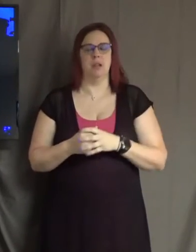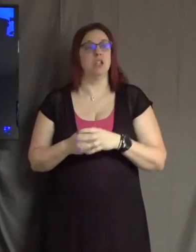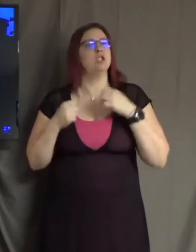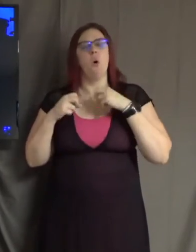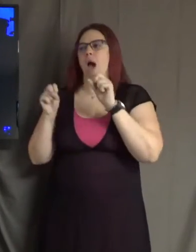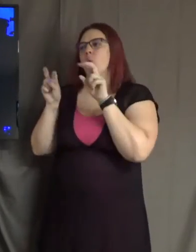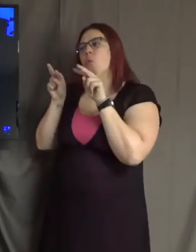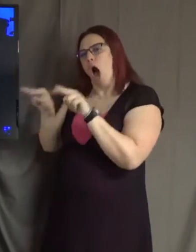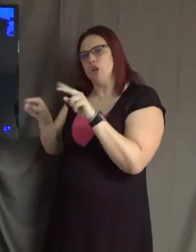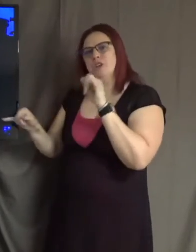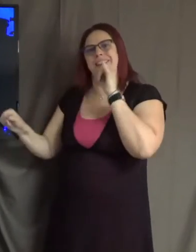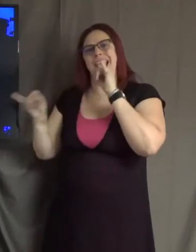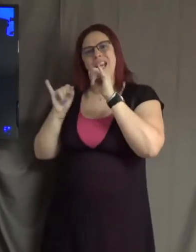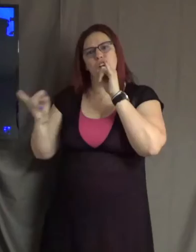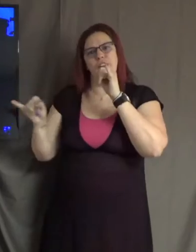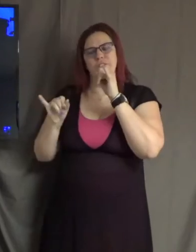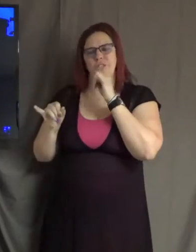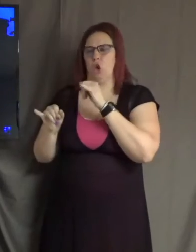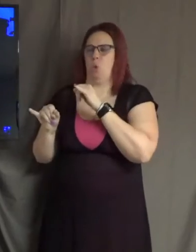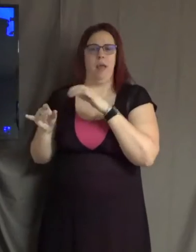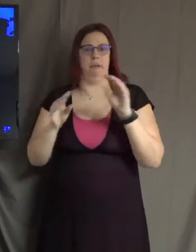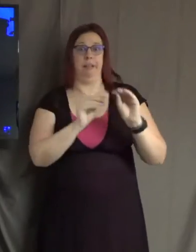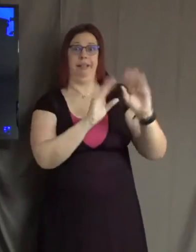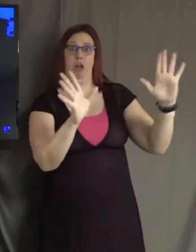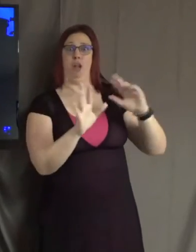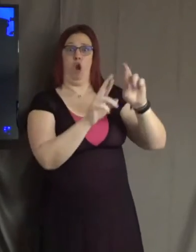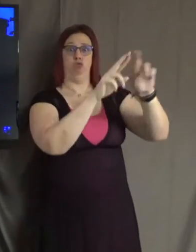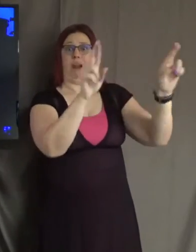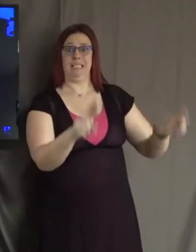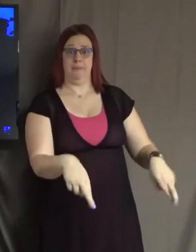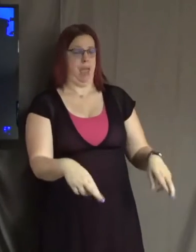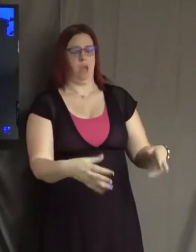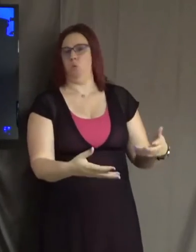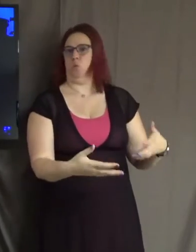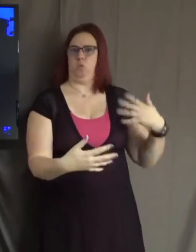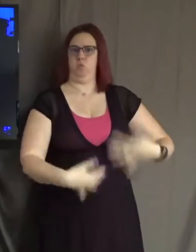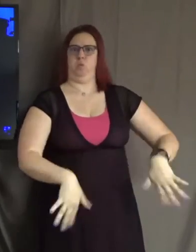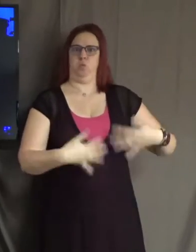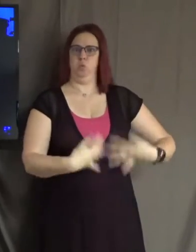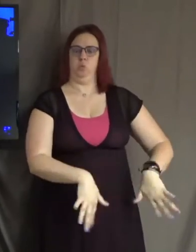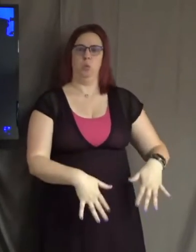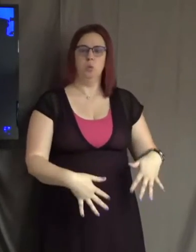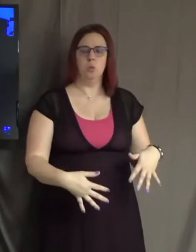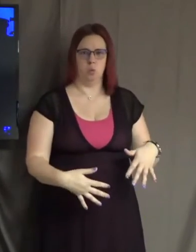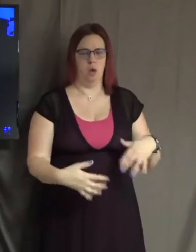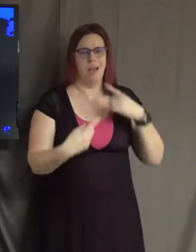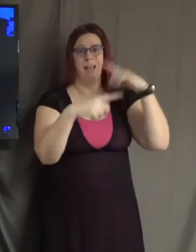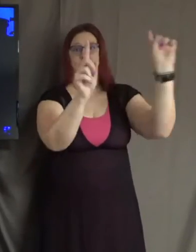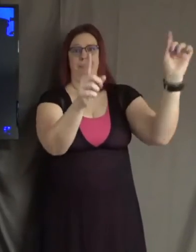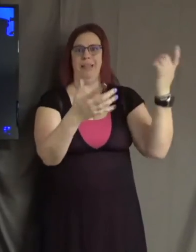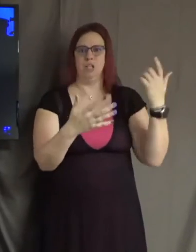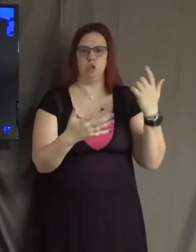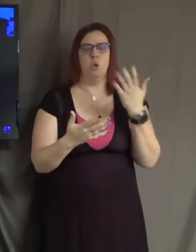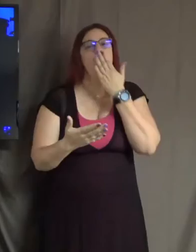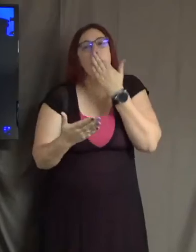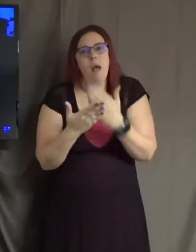Clearly, if you look at her resume, extremely accomplished. Extremely accomplished. Well deserving of this role. But